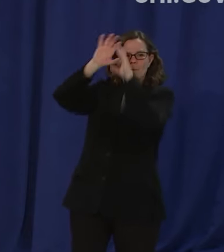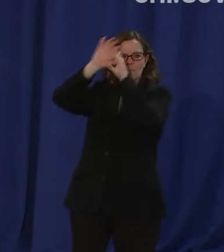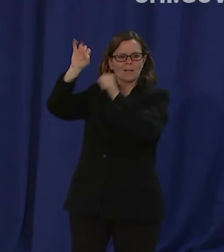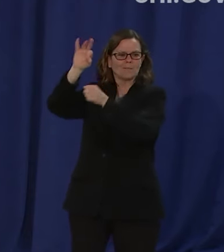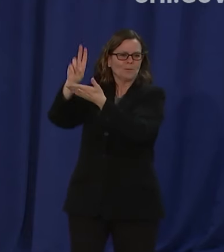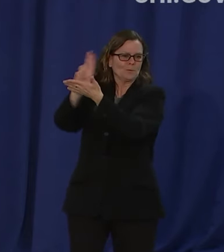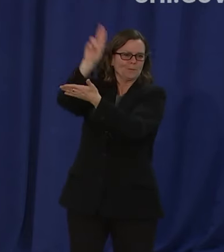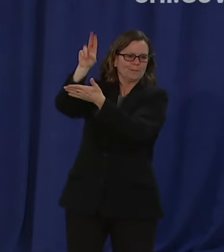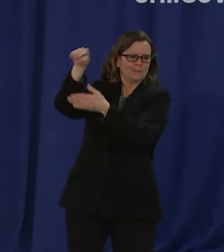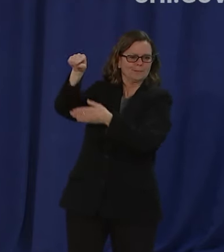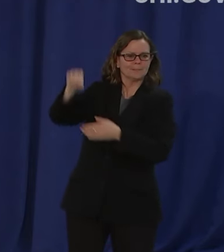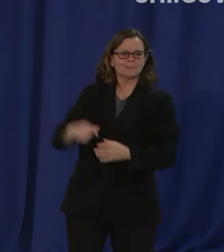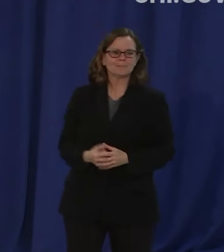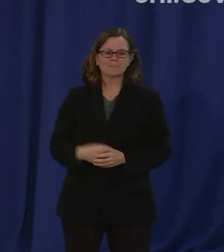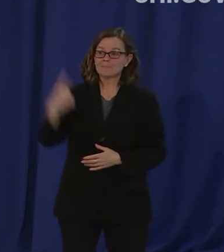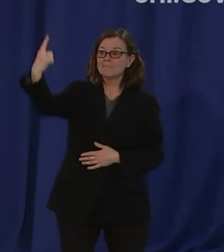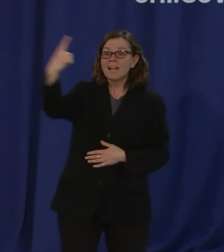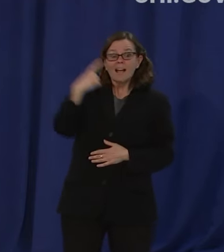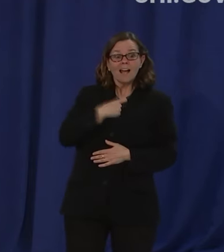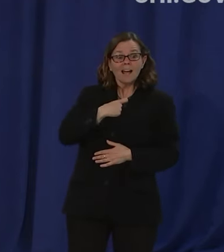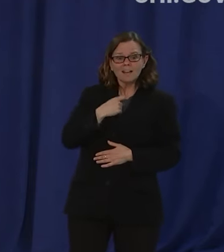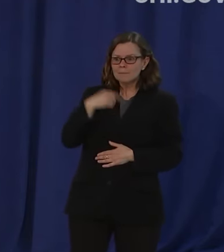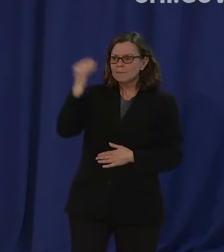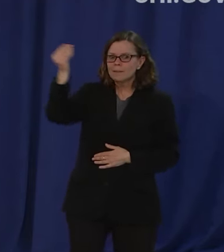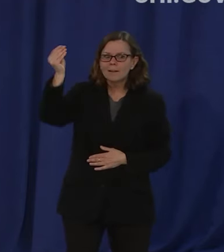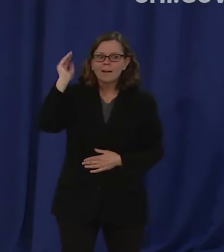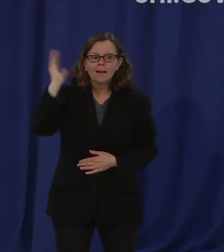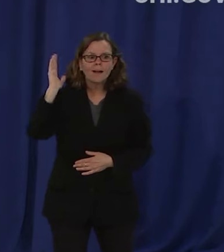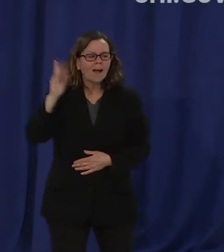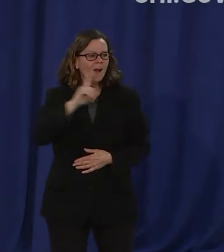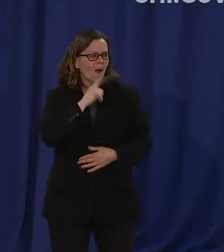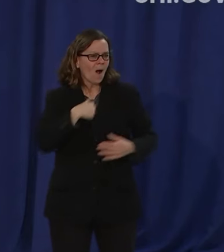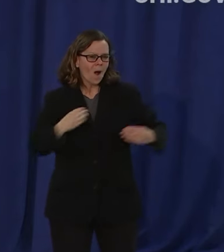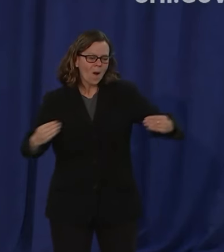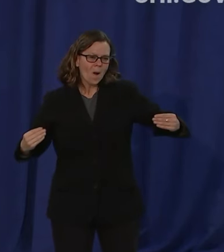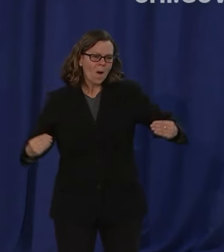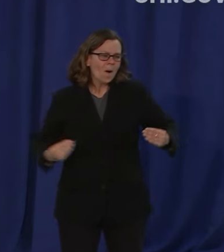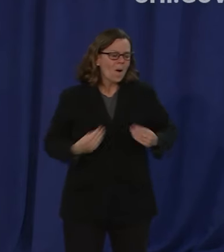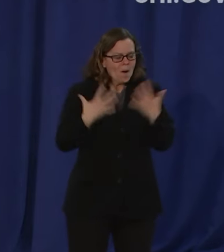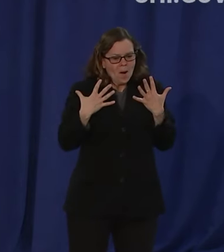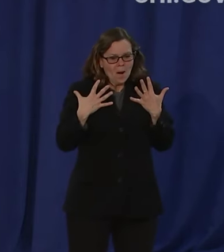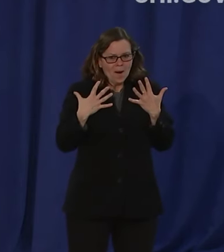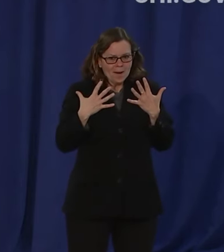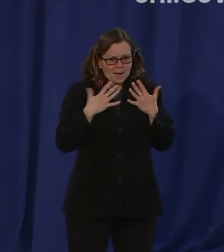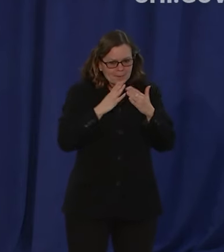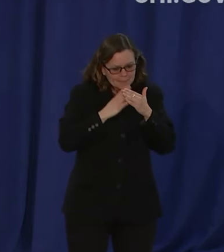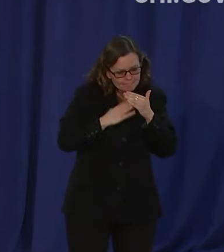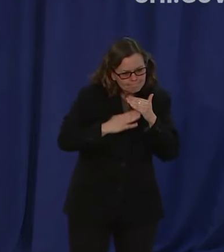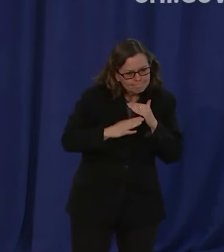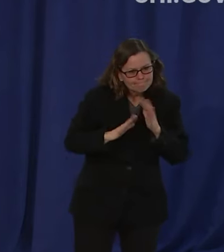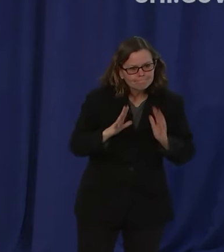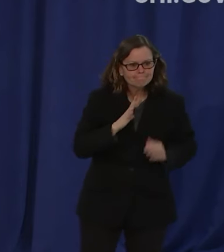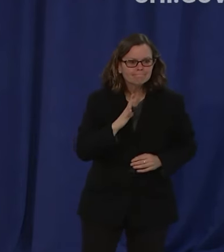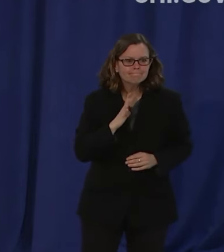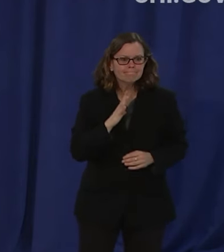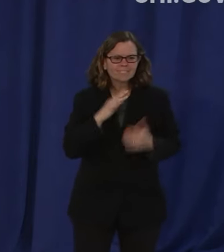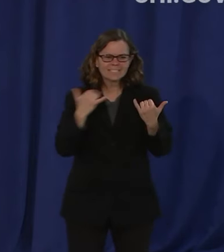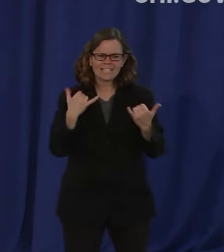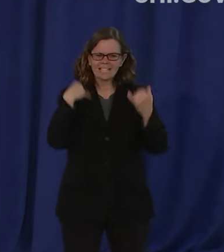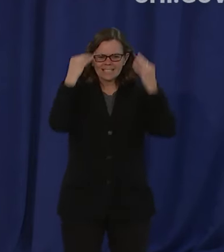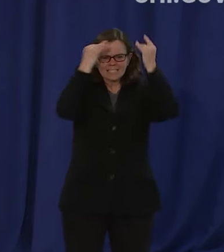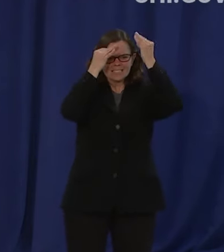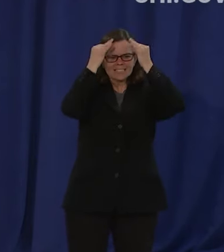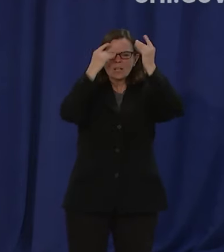uh when he asked me uh to be the commencement speaker and so i am thinking a lot about my message to the students who are